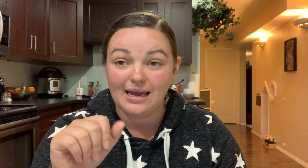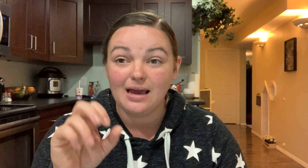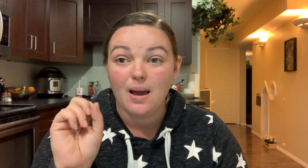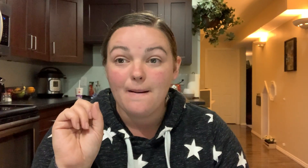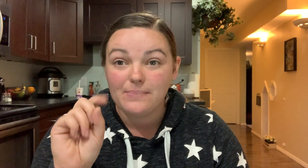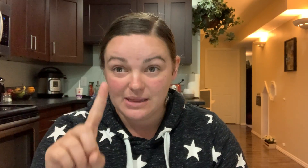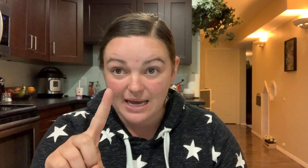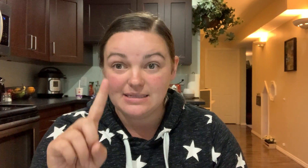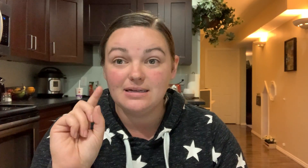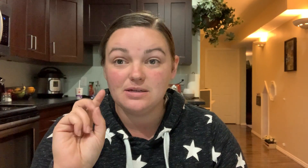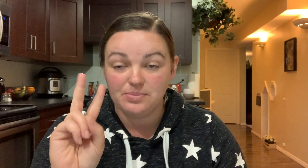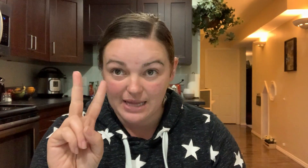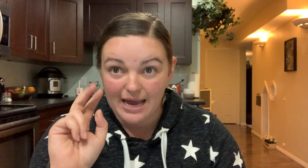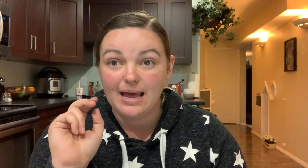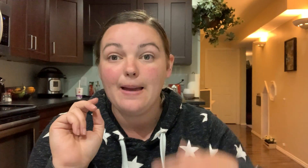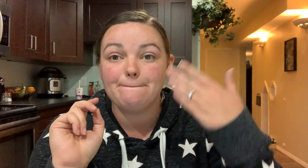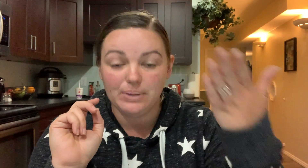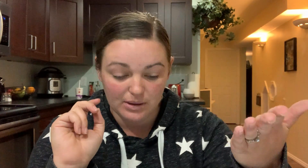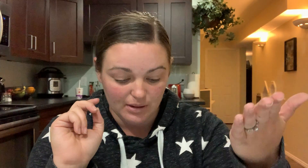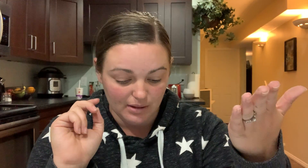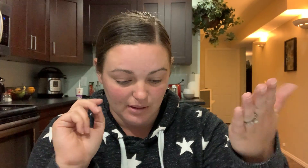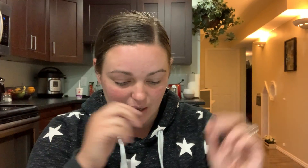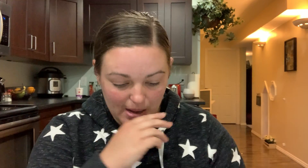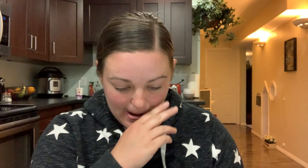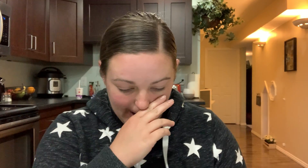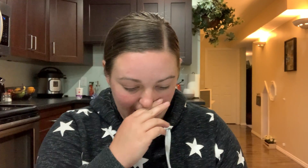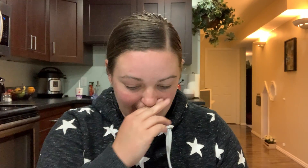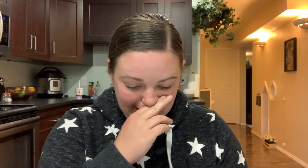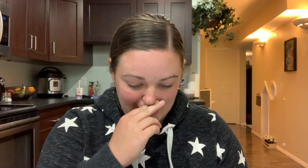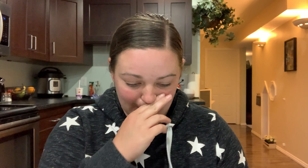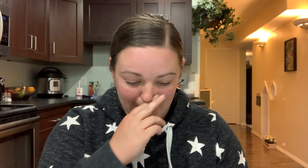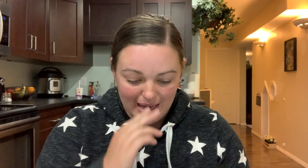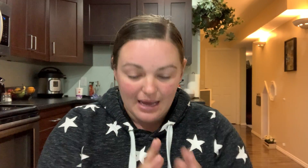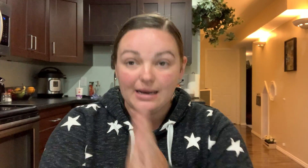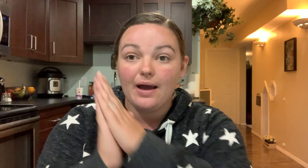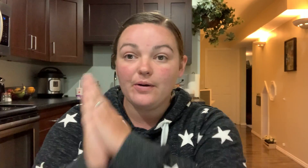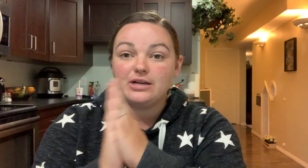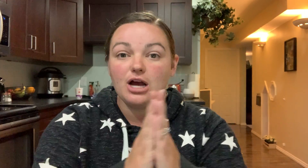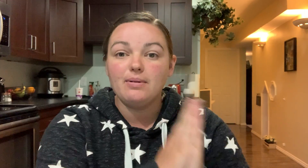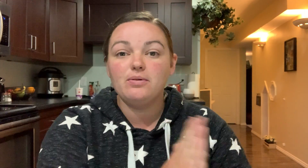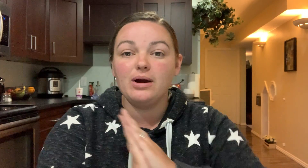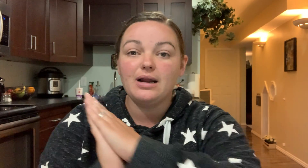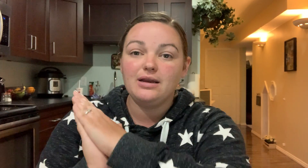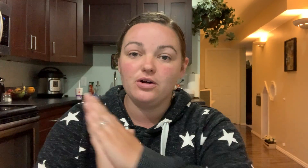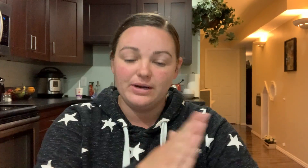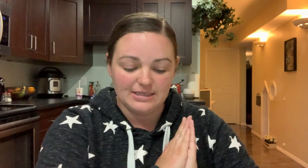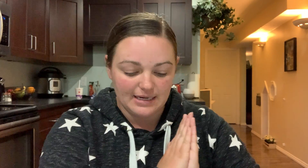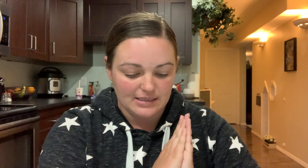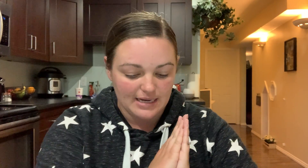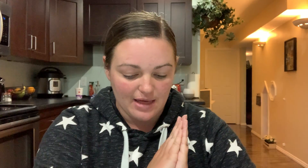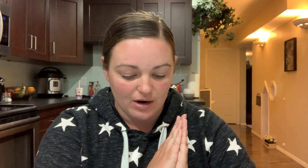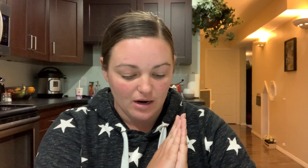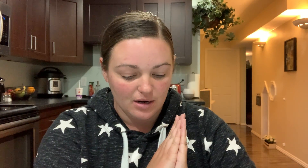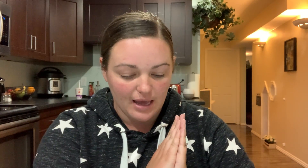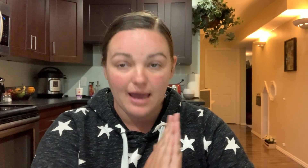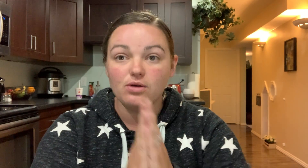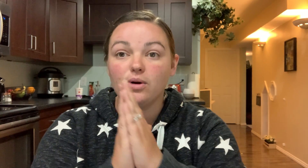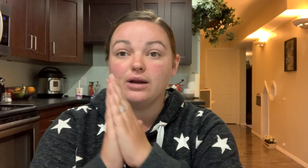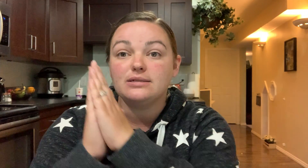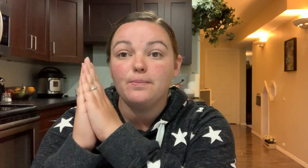pleasant planet pool awesome now I'm going to chop up a word and you're going to stick it together okay the word is